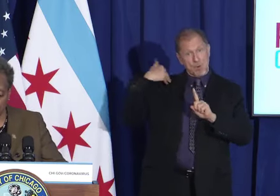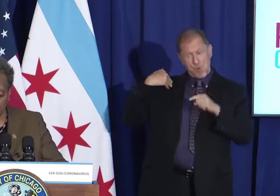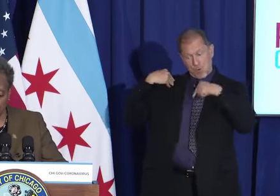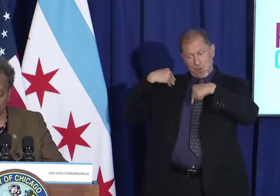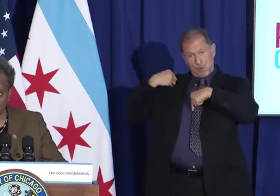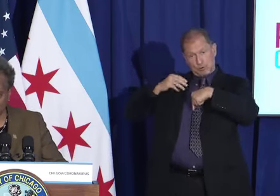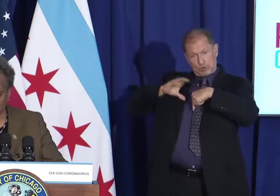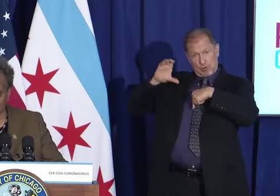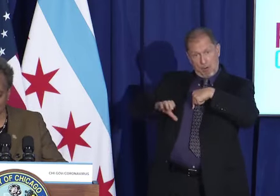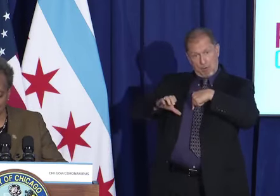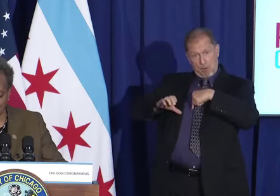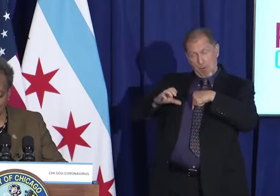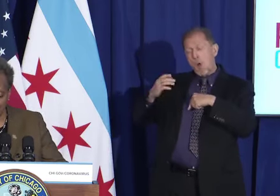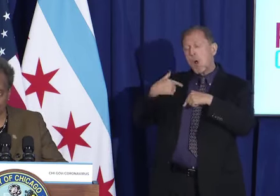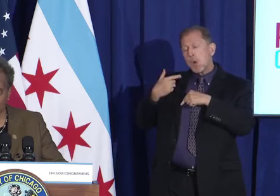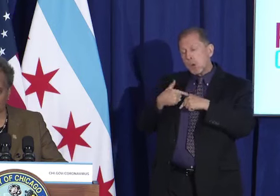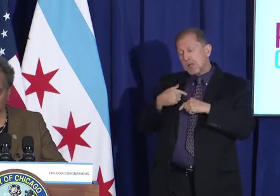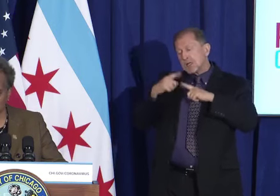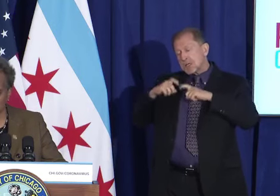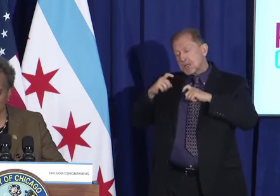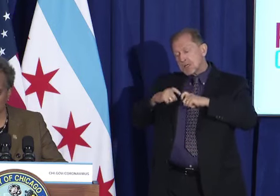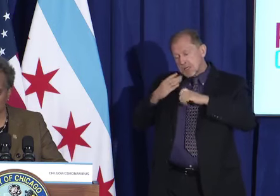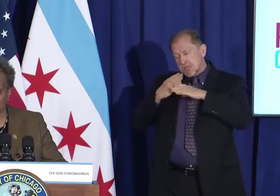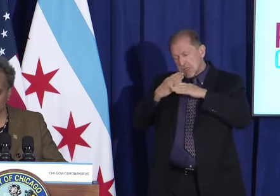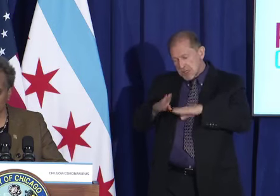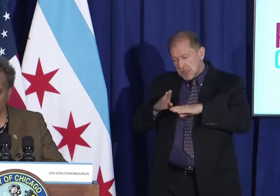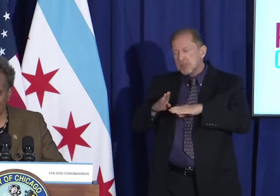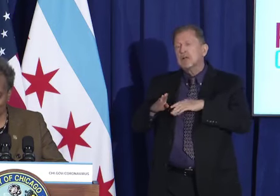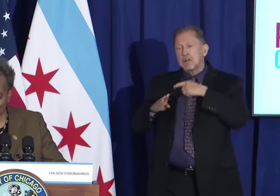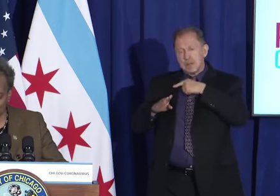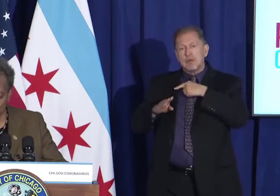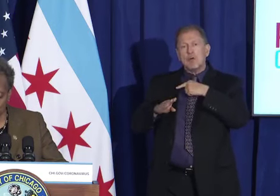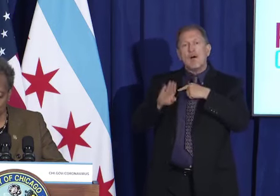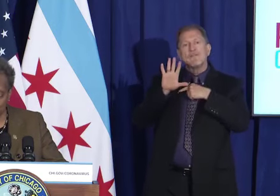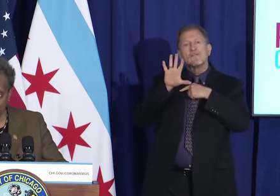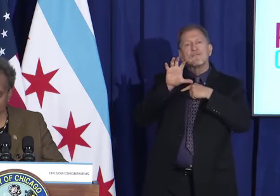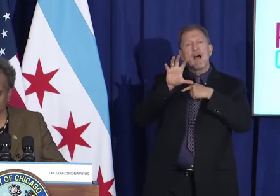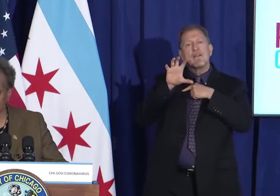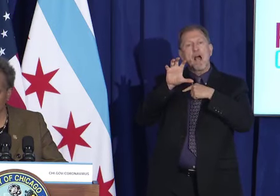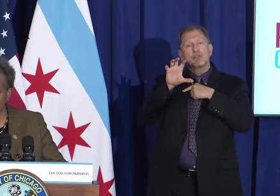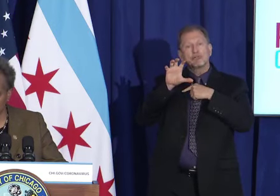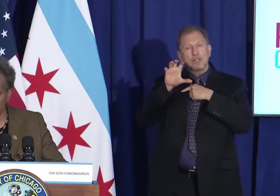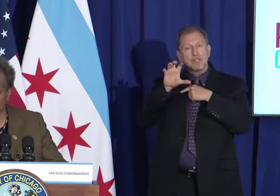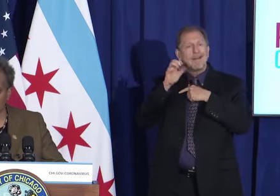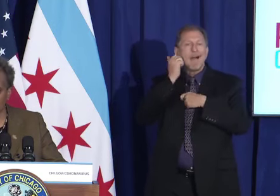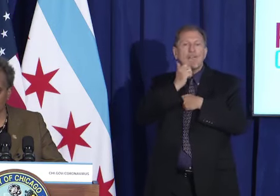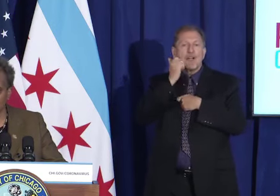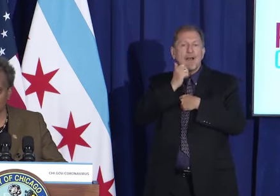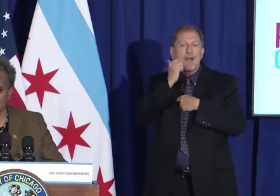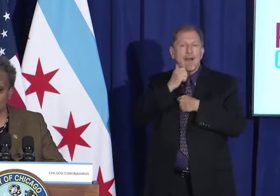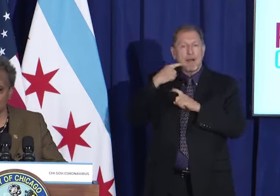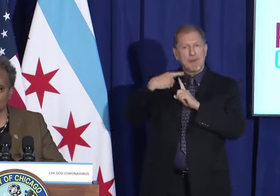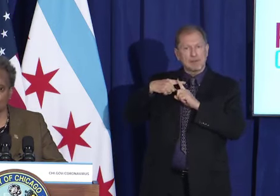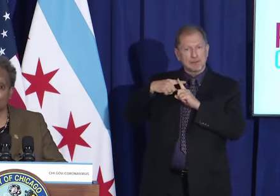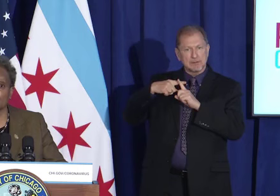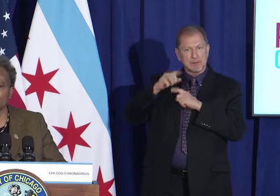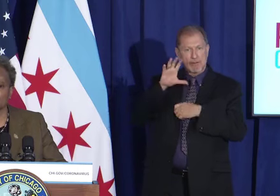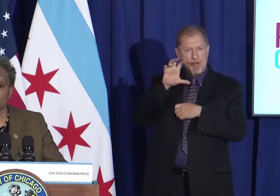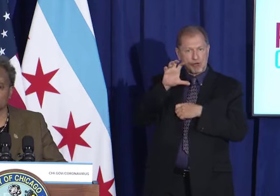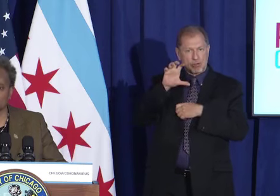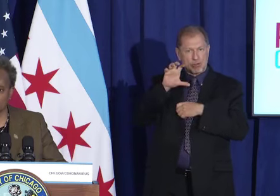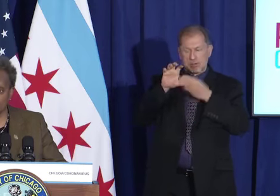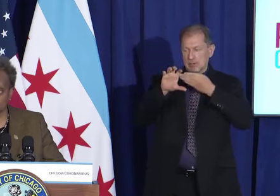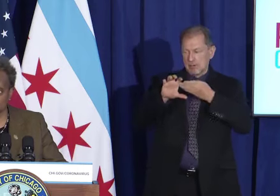of cases had ballooned to 500 cases per day. That was up from